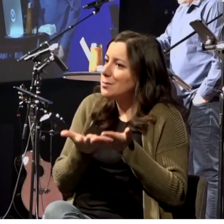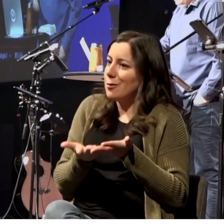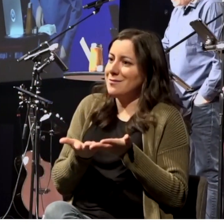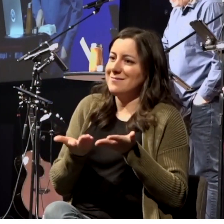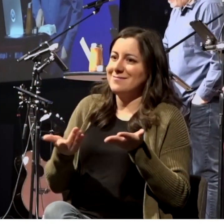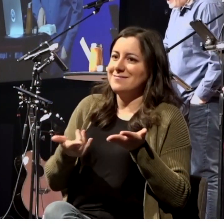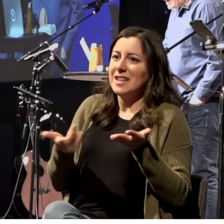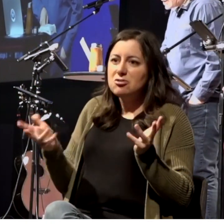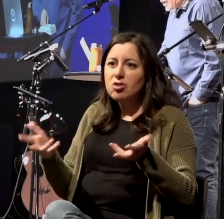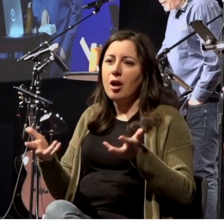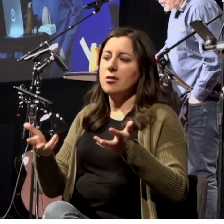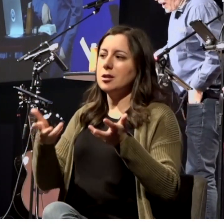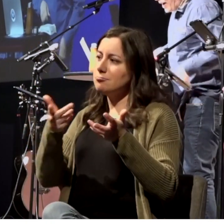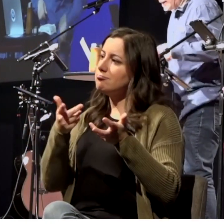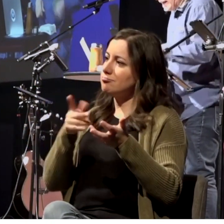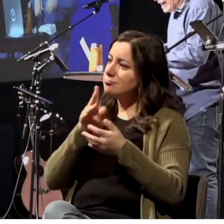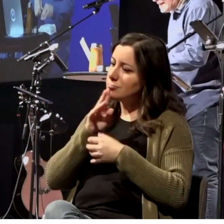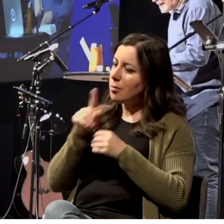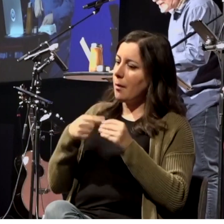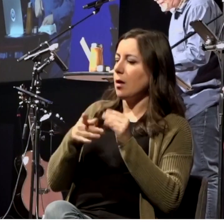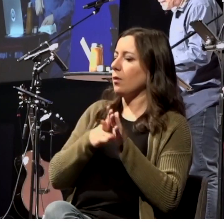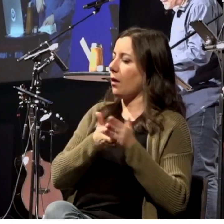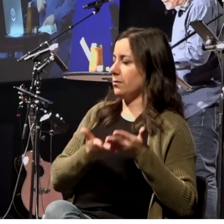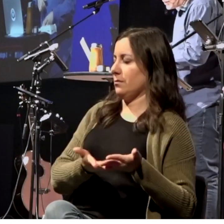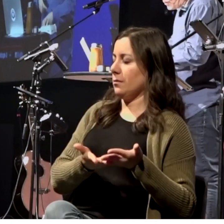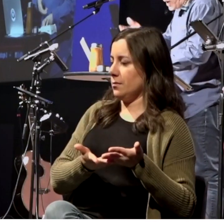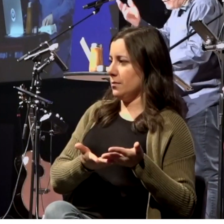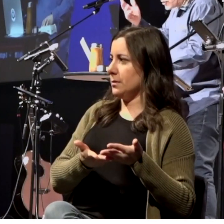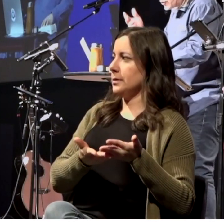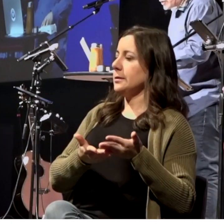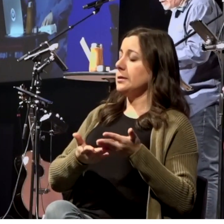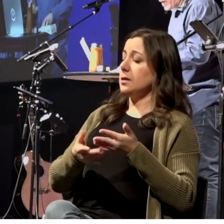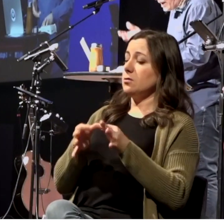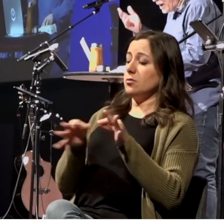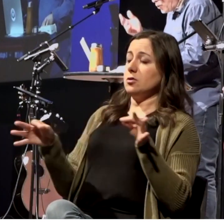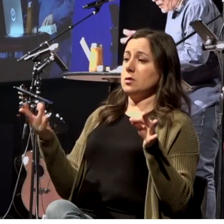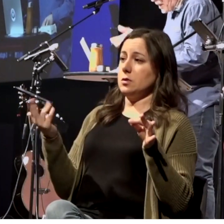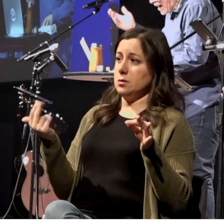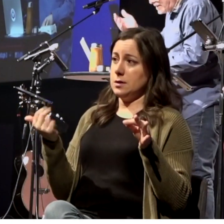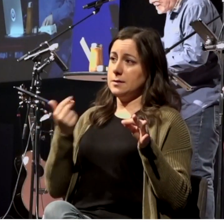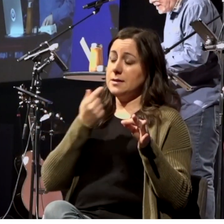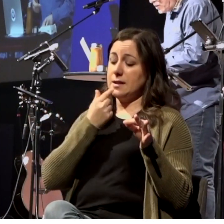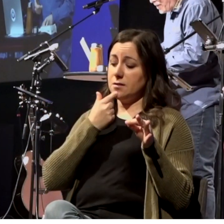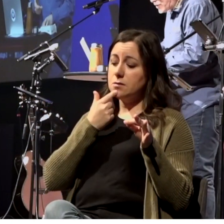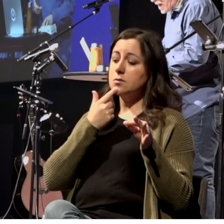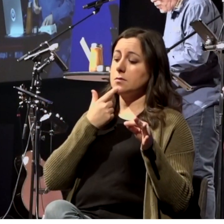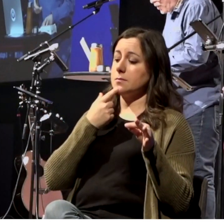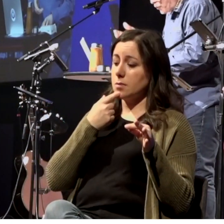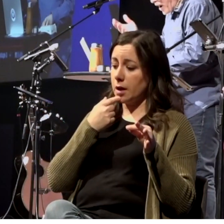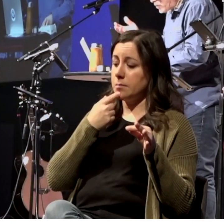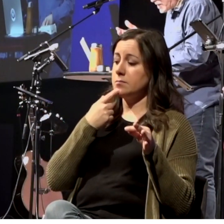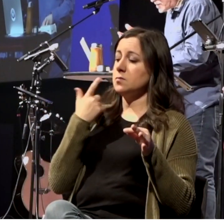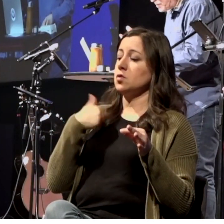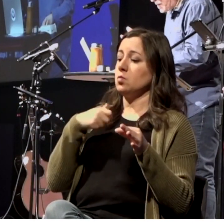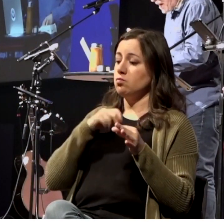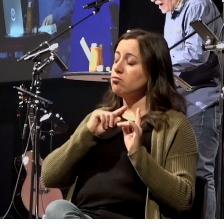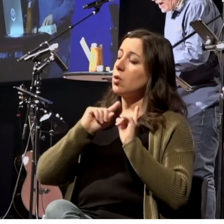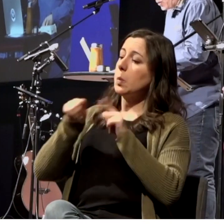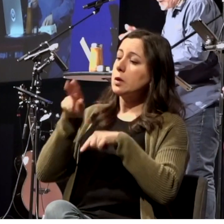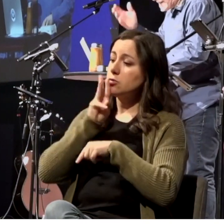Here it is. He says, in verse 13, we went out of the city of the Riverside where prayer was customly made. We